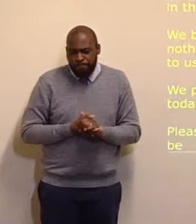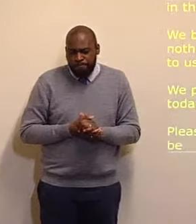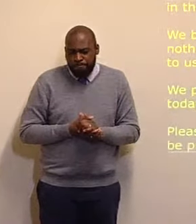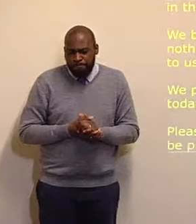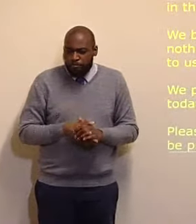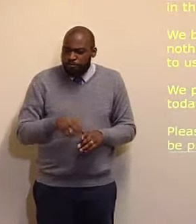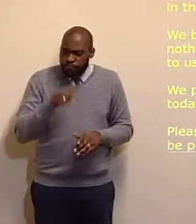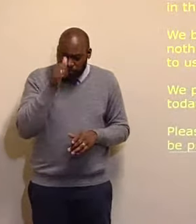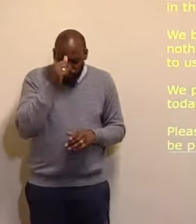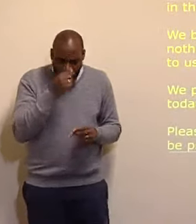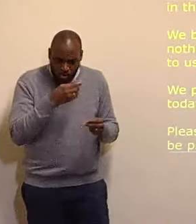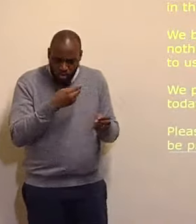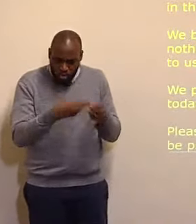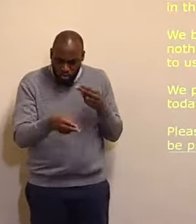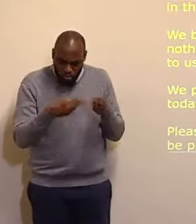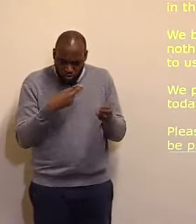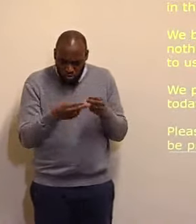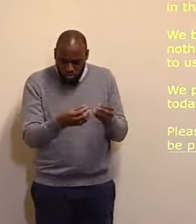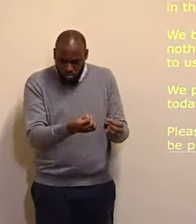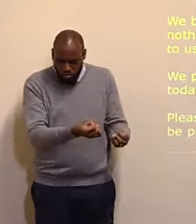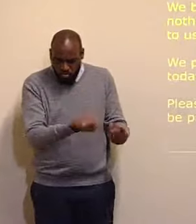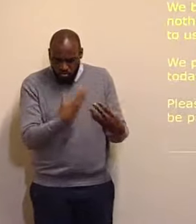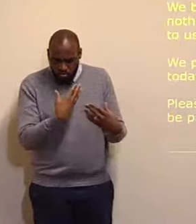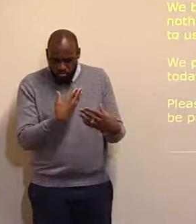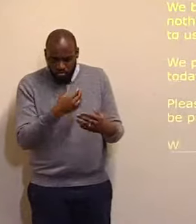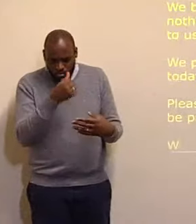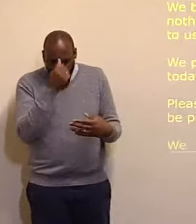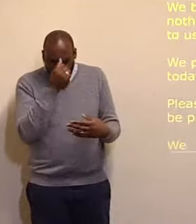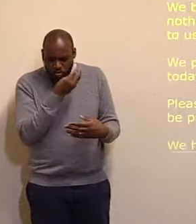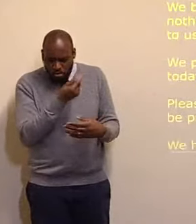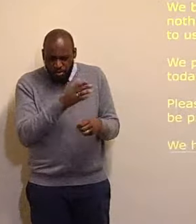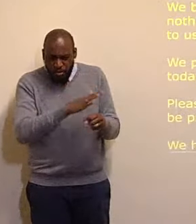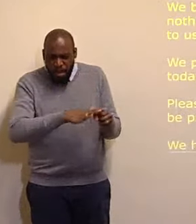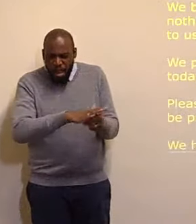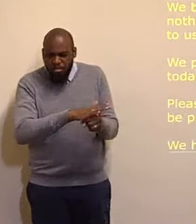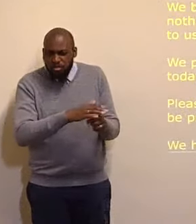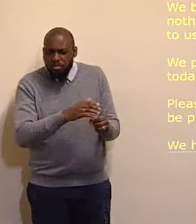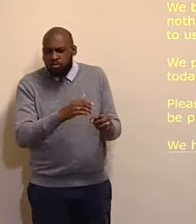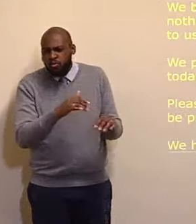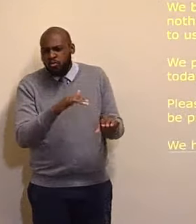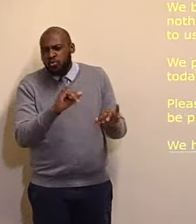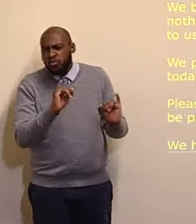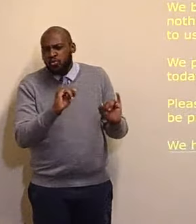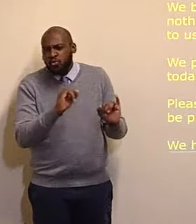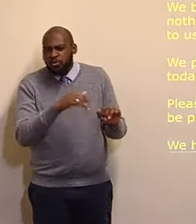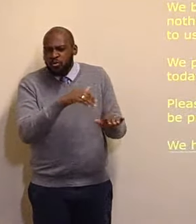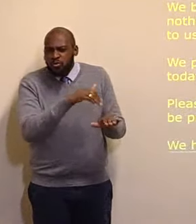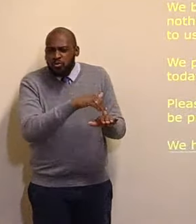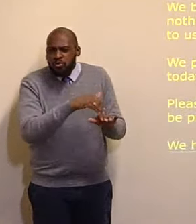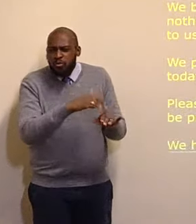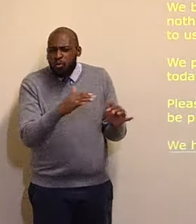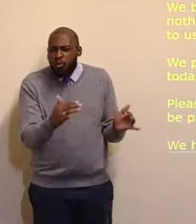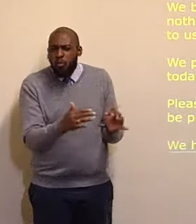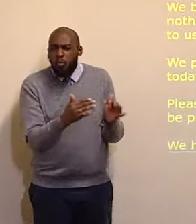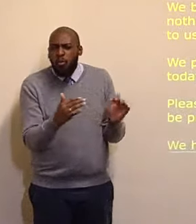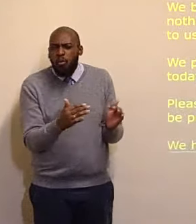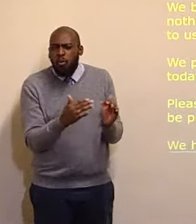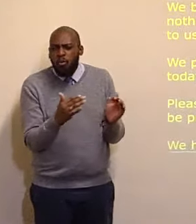places where, there is so much turmoil, so much, so many tragedies, so many wars,